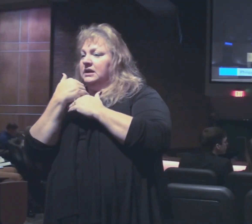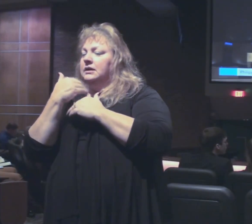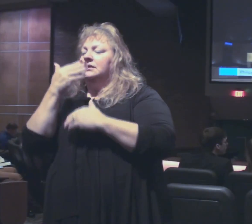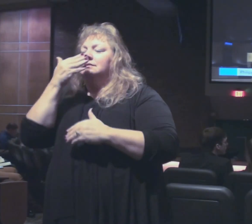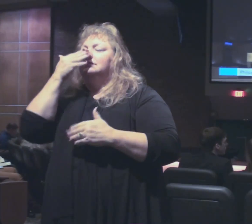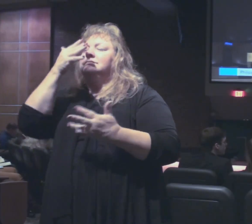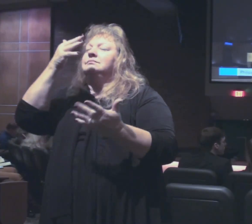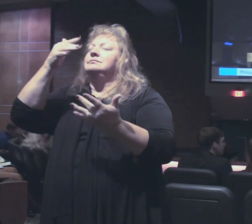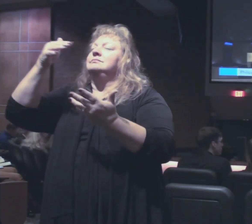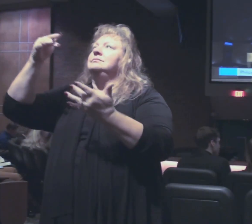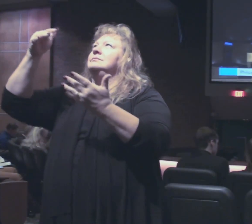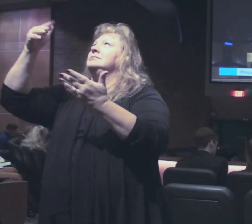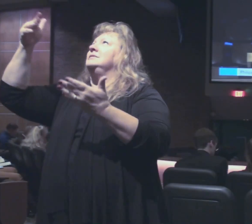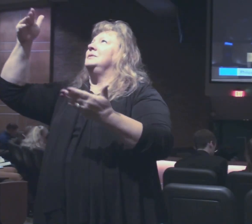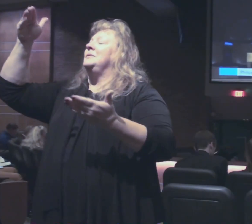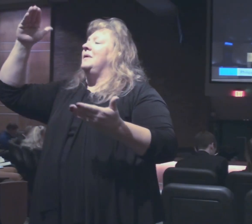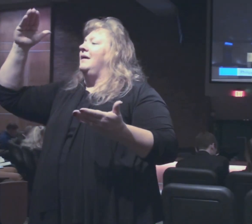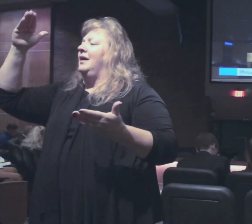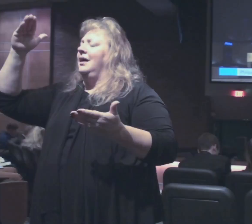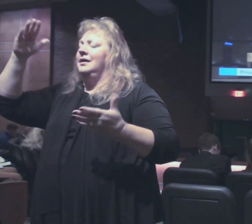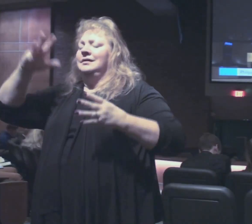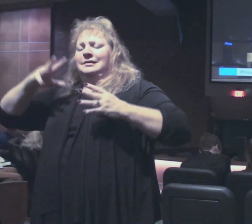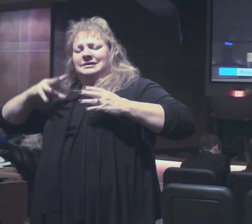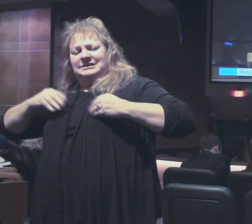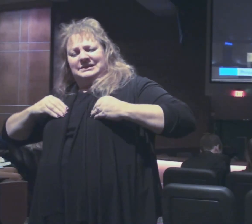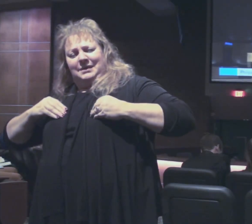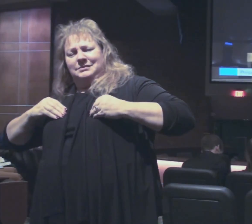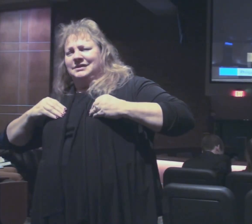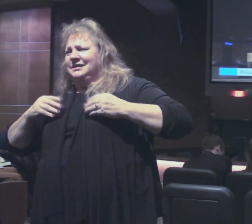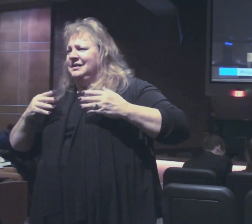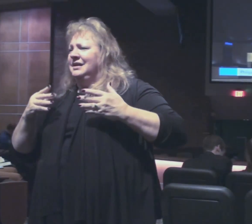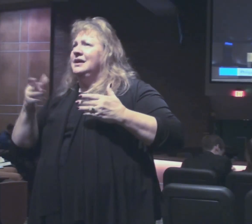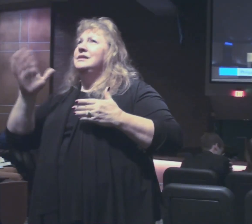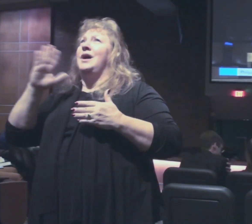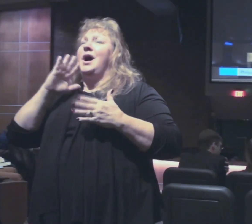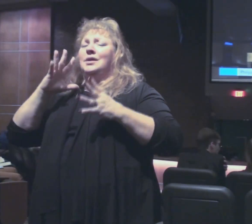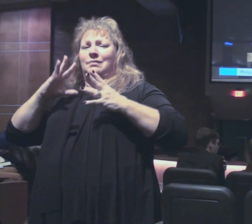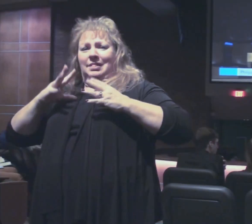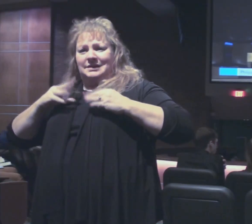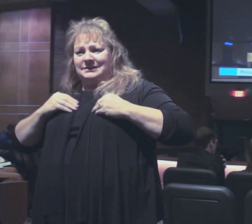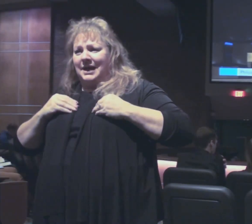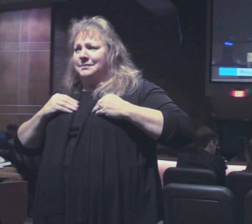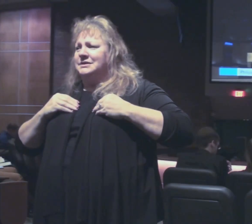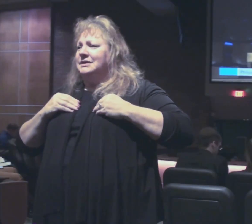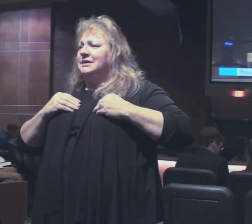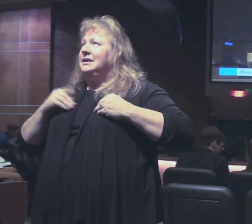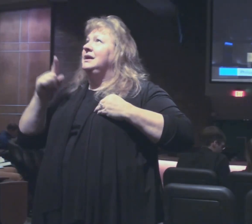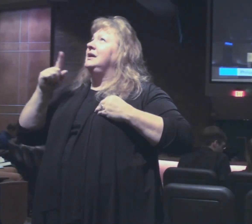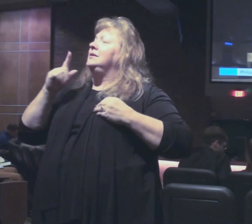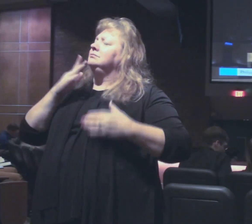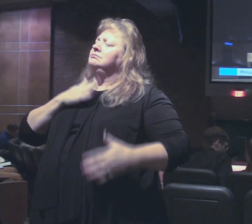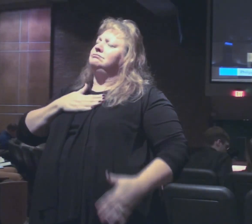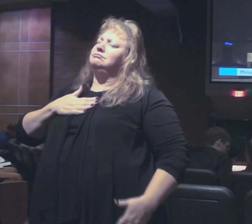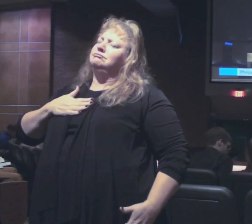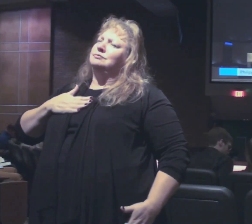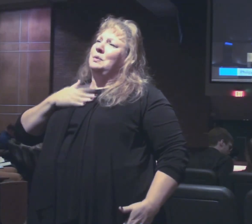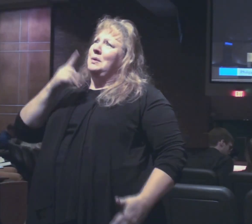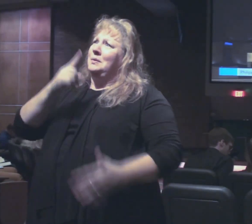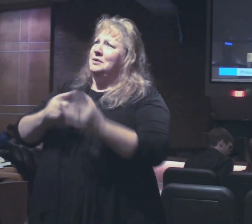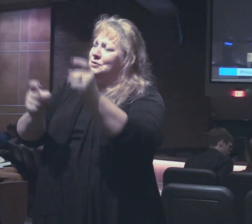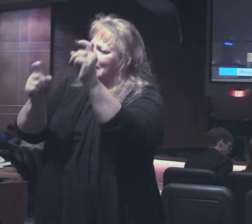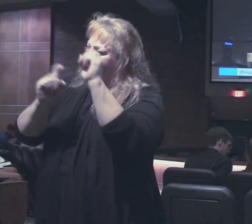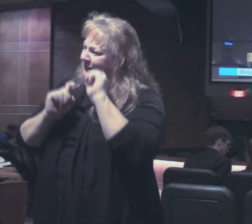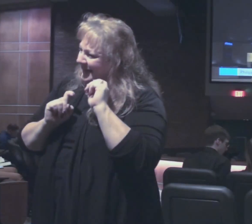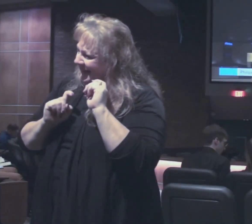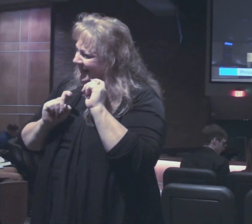fragrant aroma an acceptable sacrifice well pleasing to God I